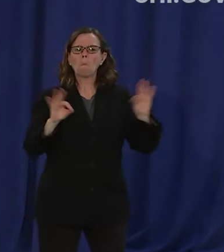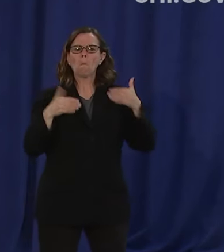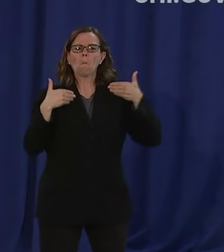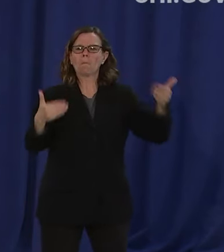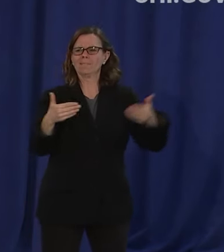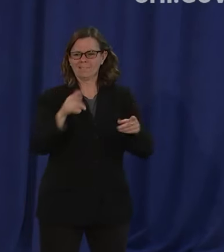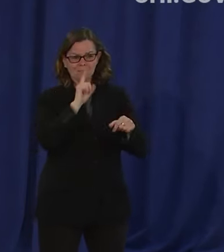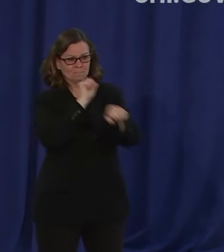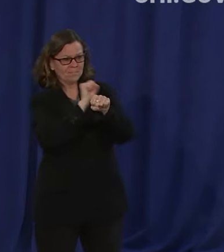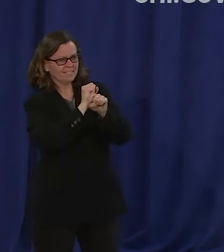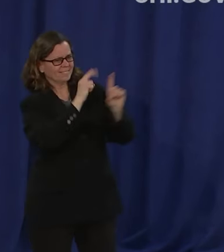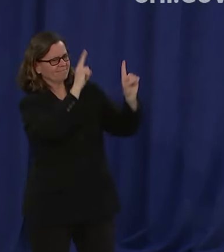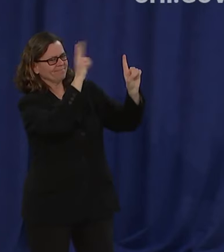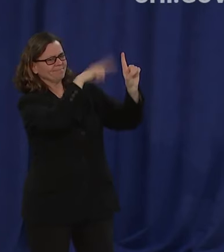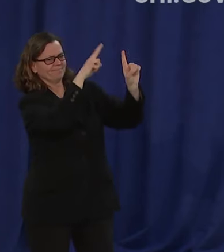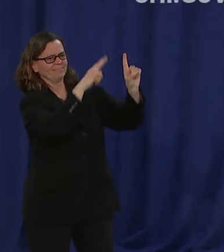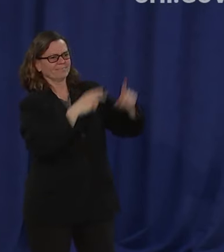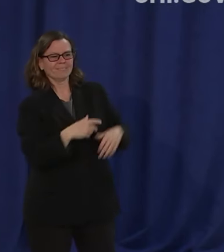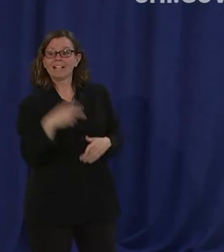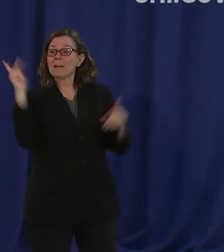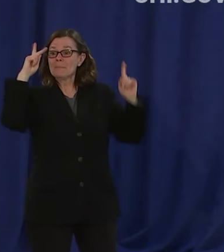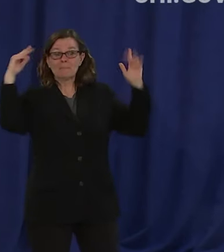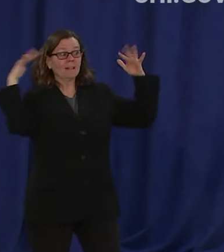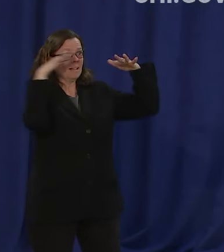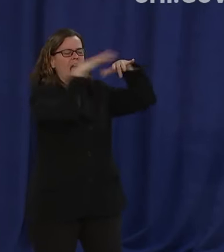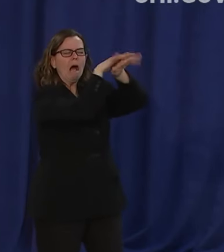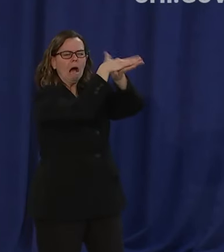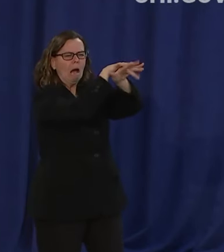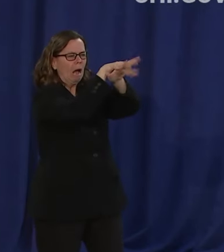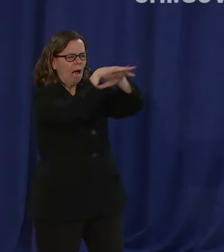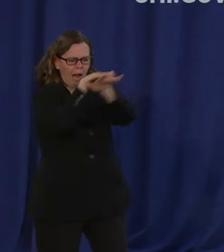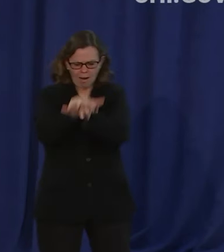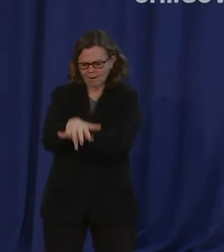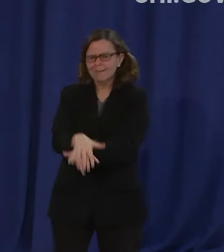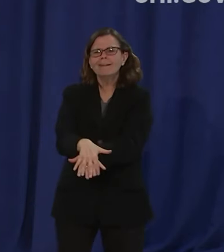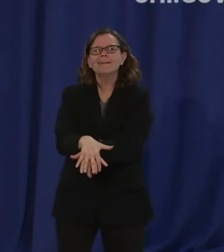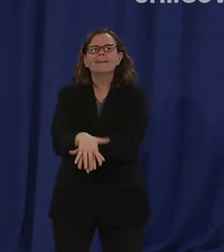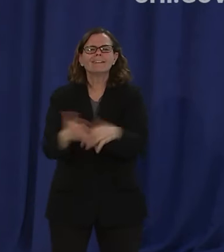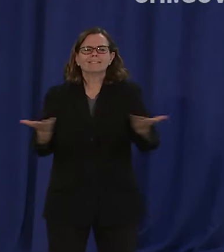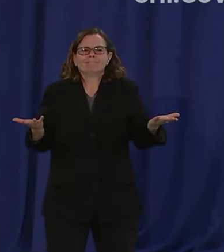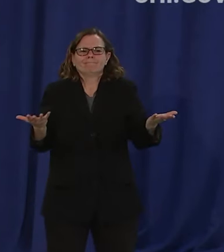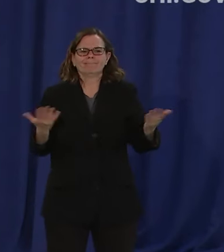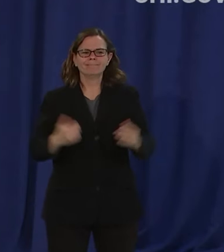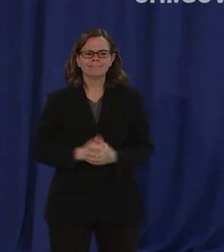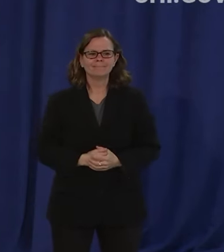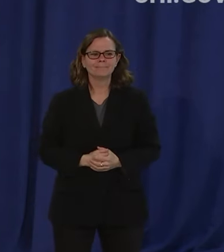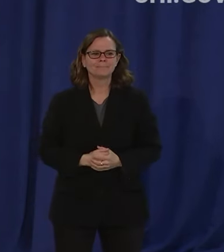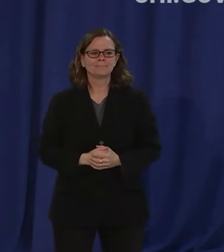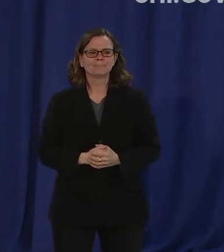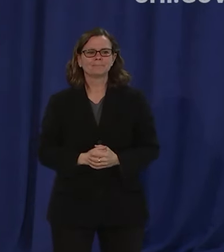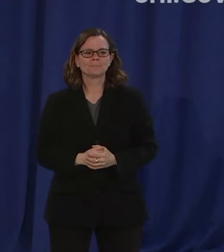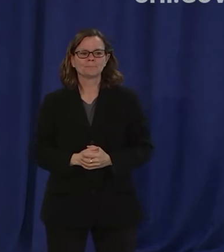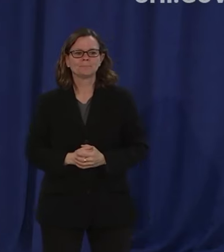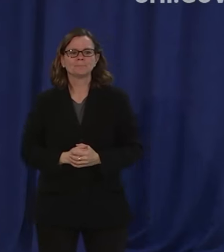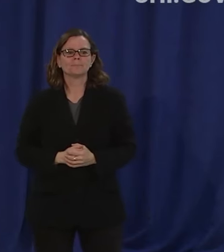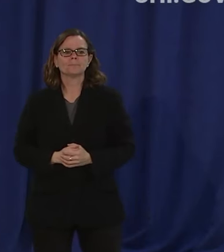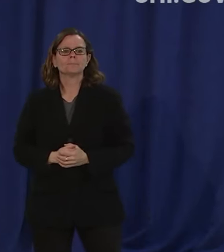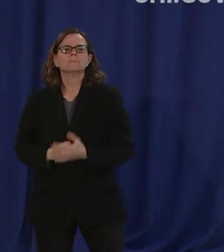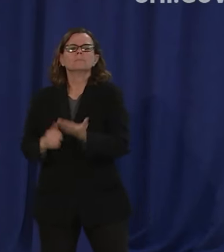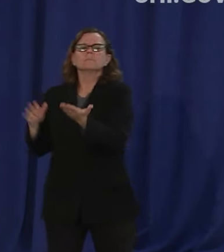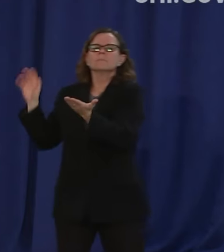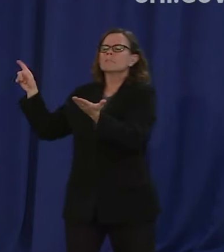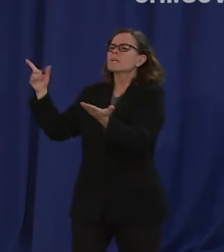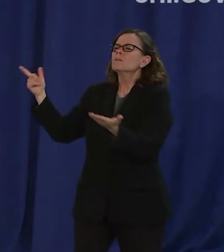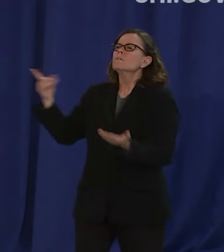assuming I I know the answer would you would you or at what point would you allow the lakefront to reopen for just